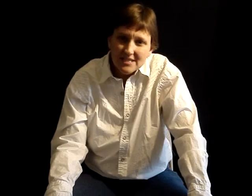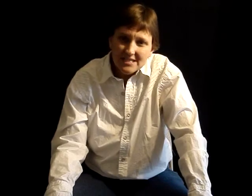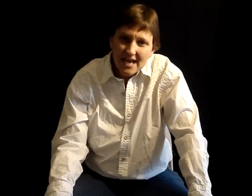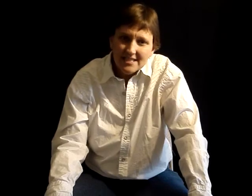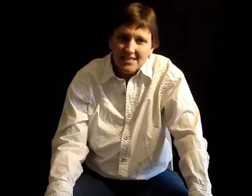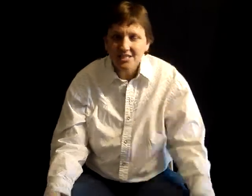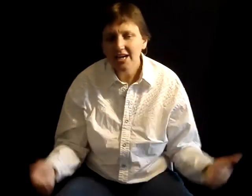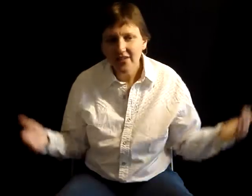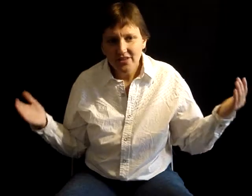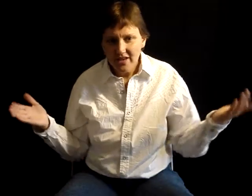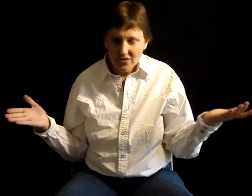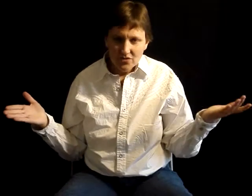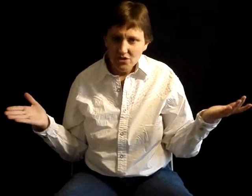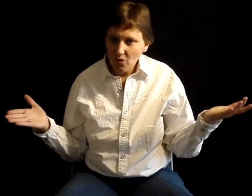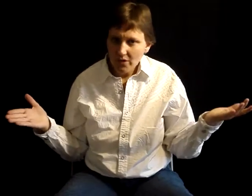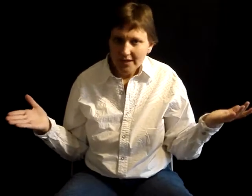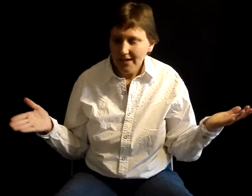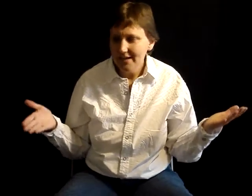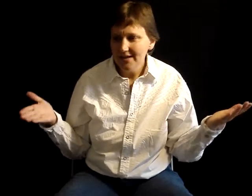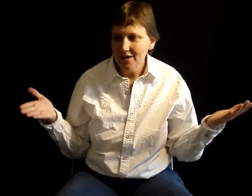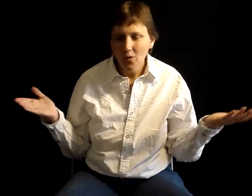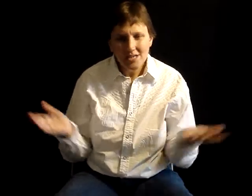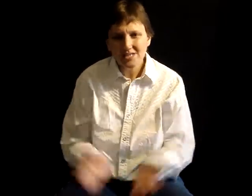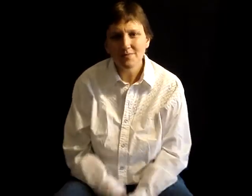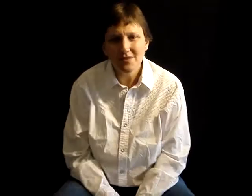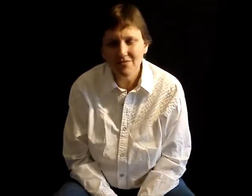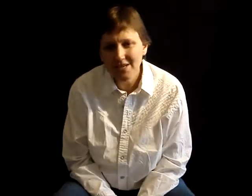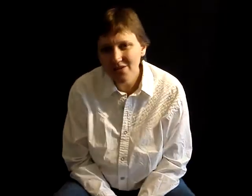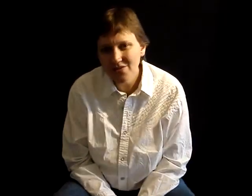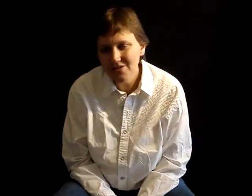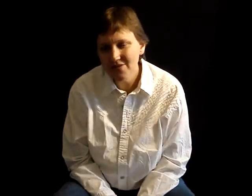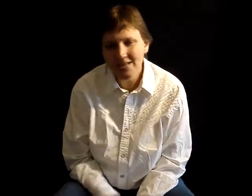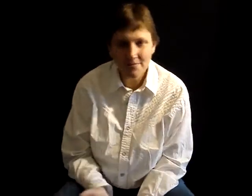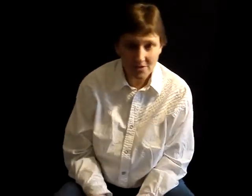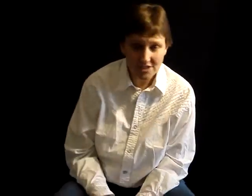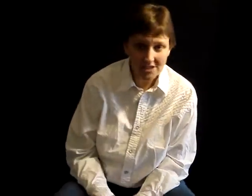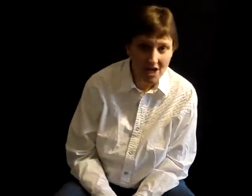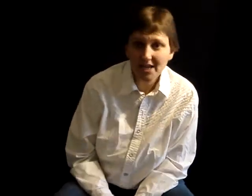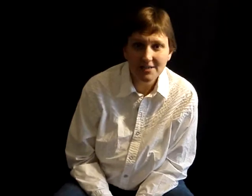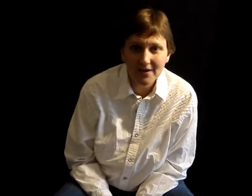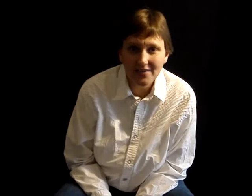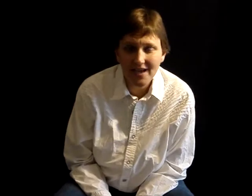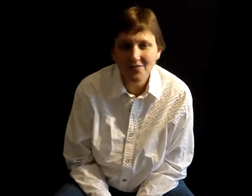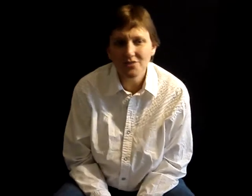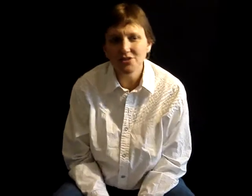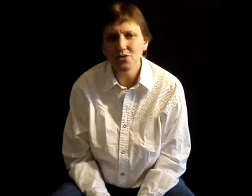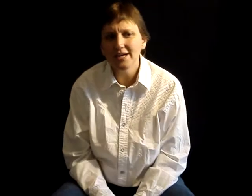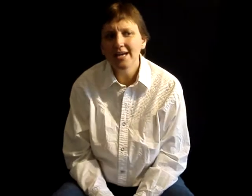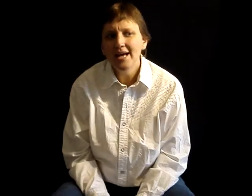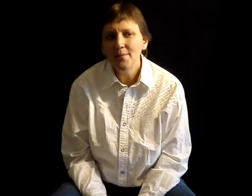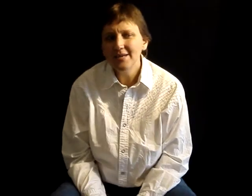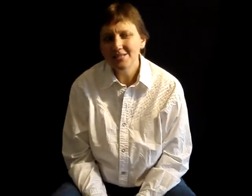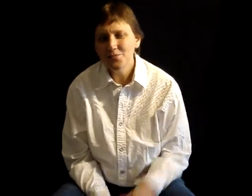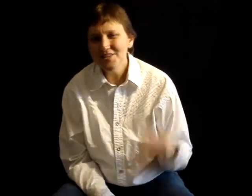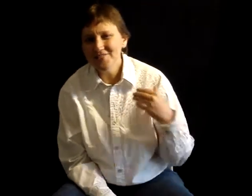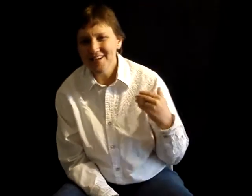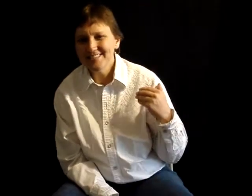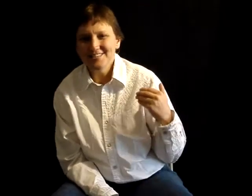of these sites and check out the I View It story and watch some of the videos of L.A. Bernstein talking about the I View It story because it really affects us